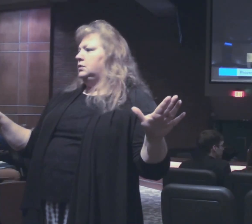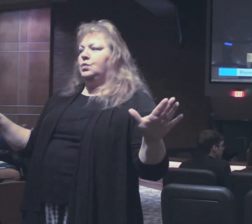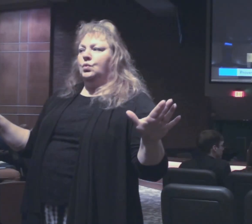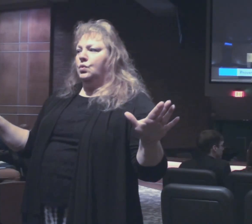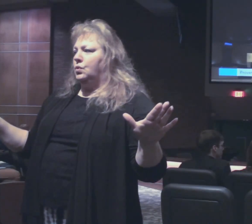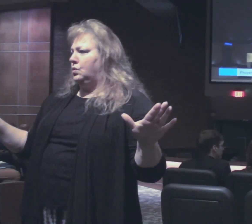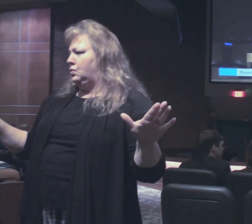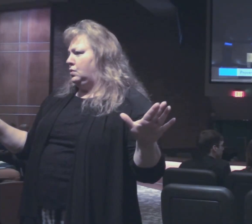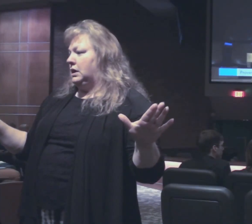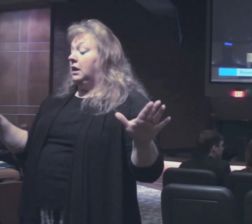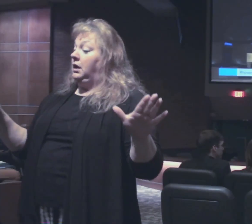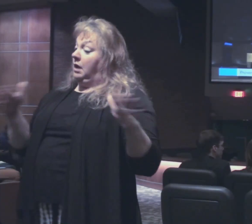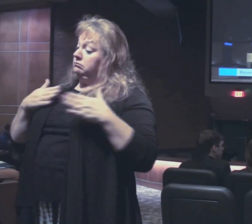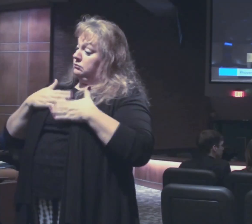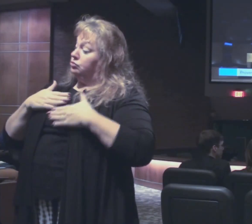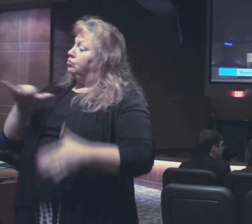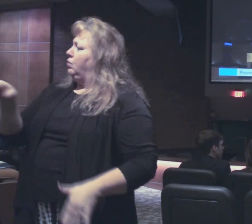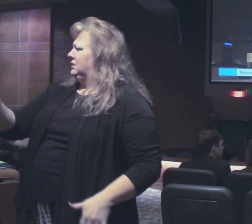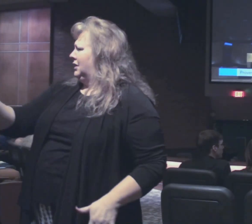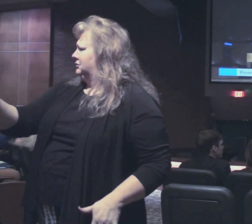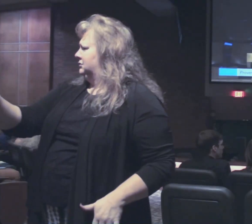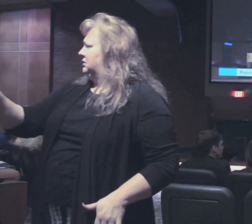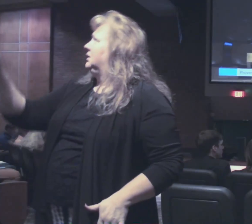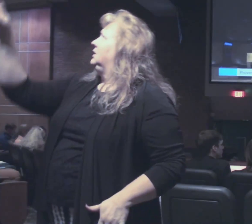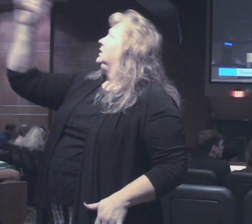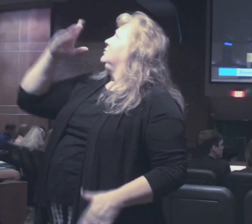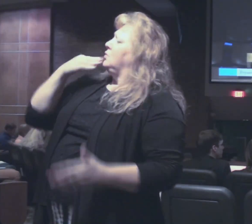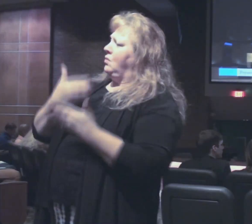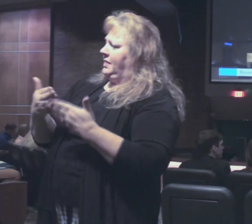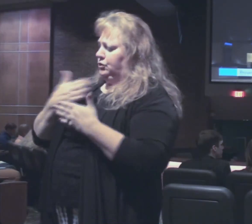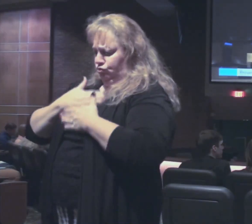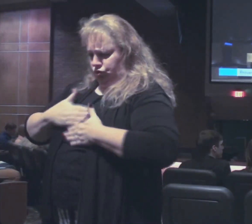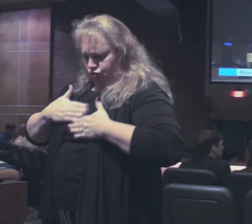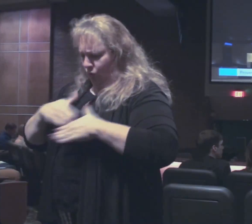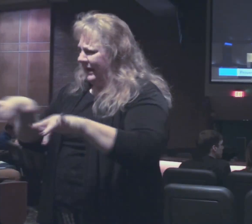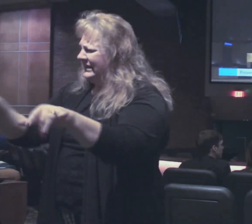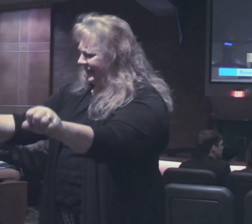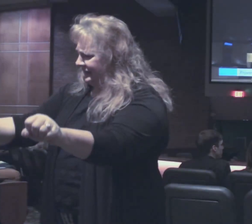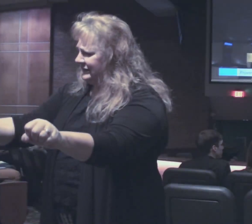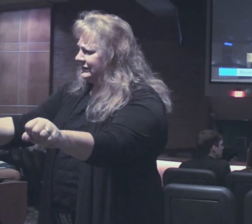Doesn't mean I can't enjoy it. He's given us all good things to enjoy.